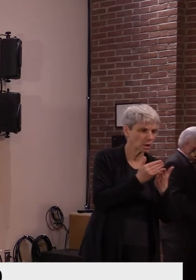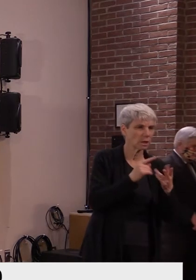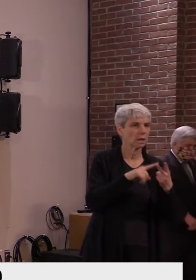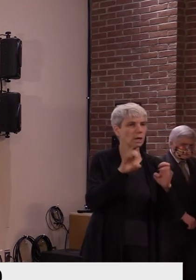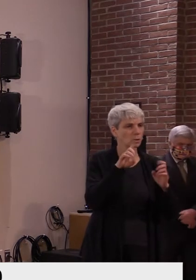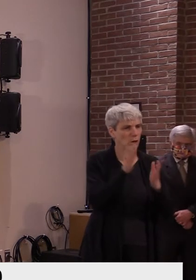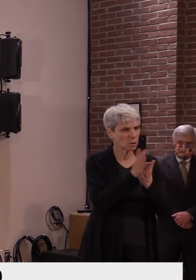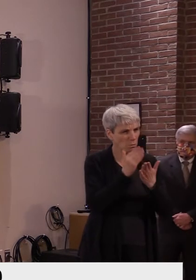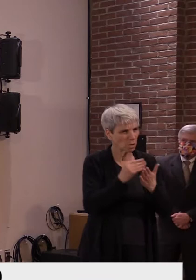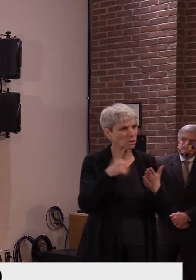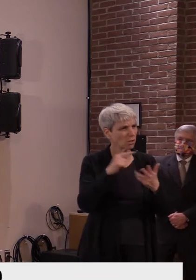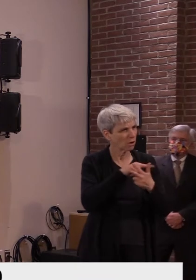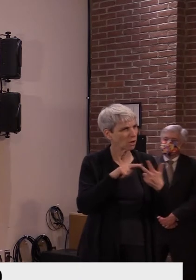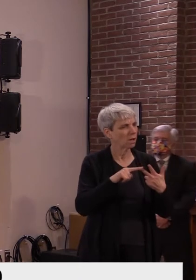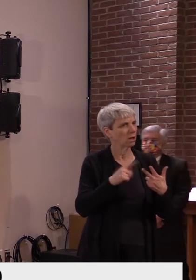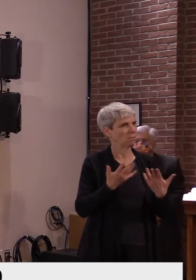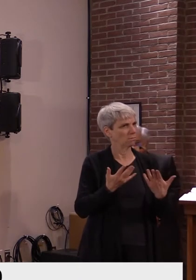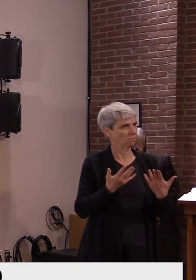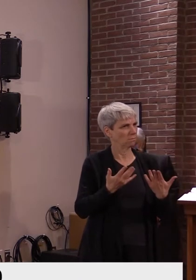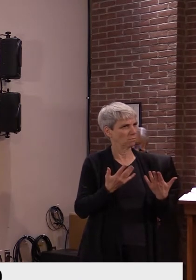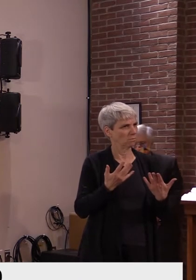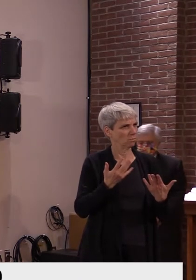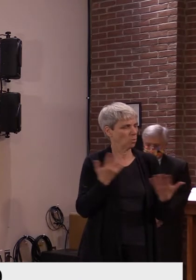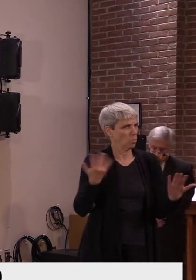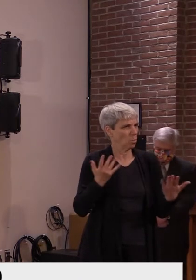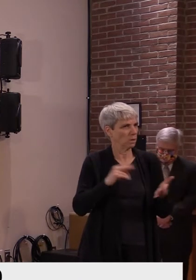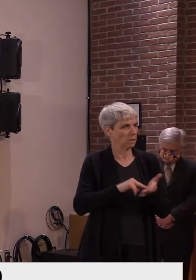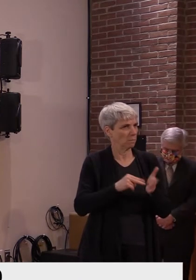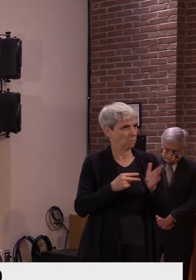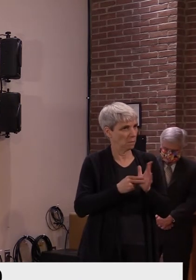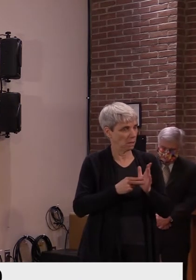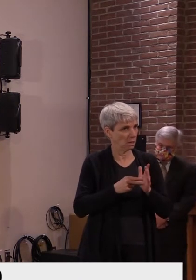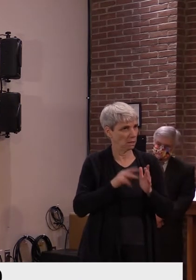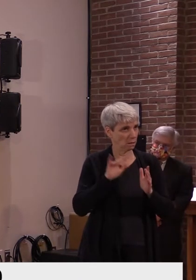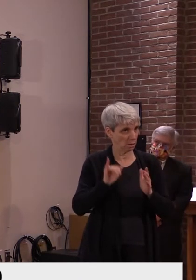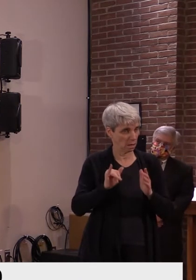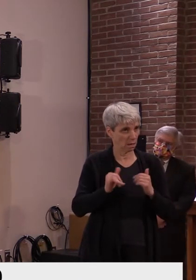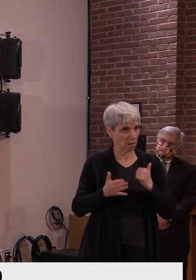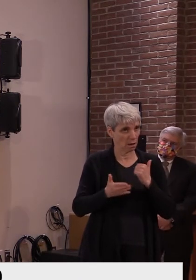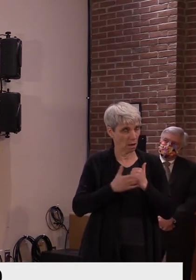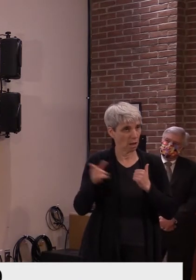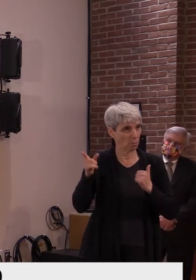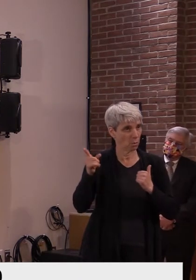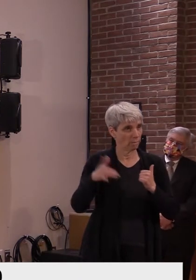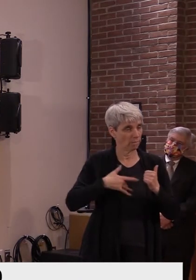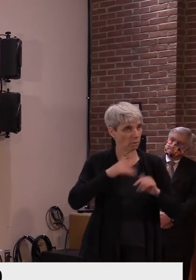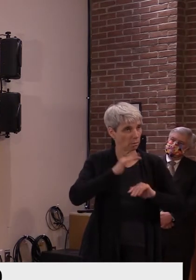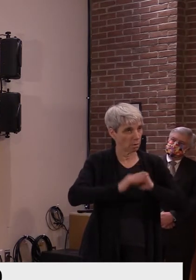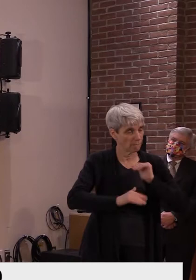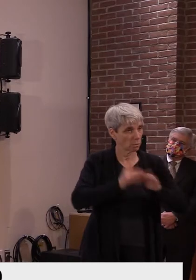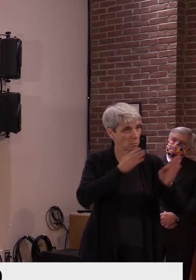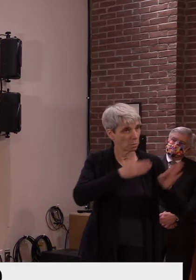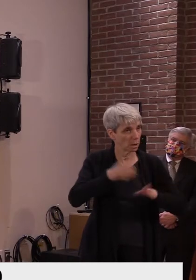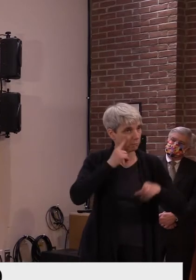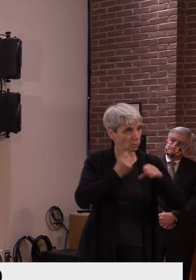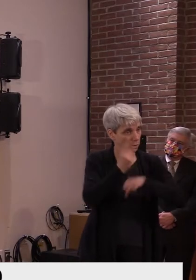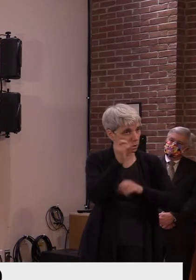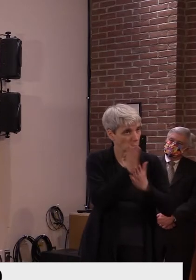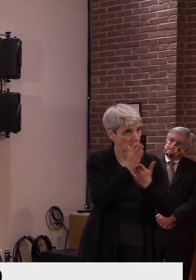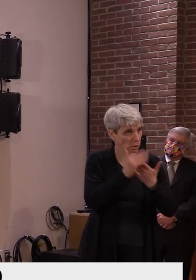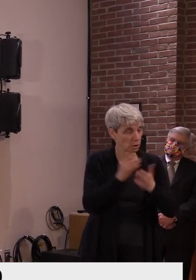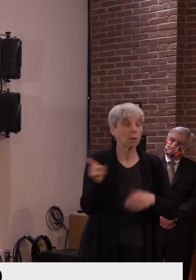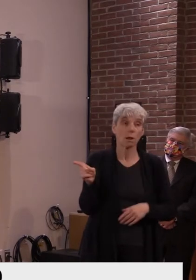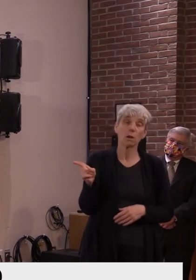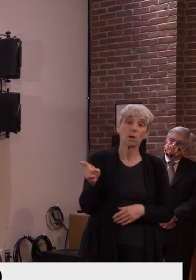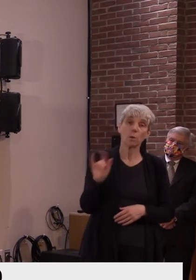give you any comfort as you begin to think about next year's budget? Well, it certainly is, uh, positive